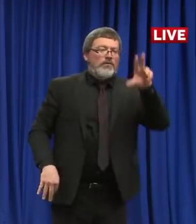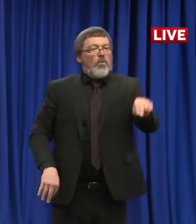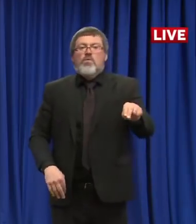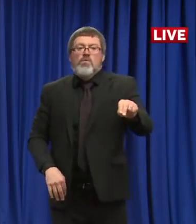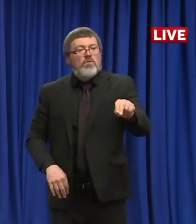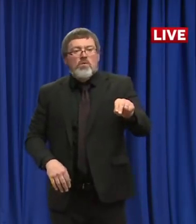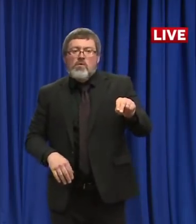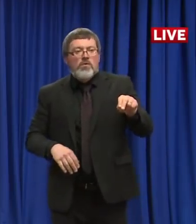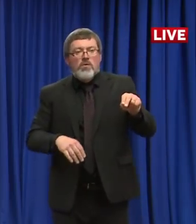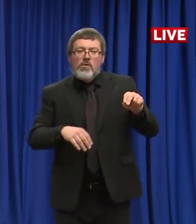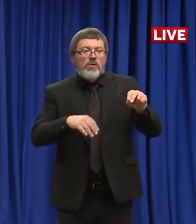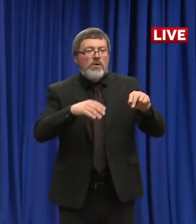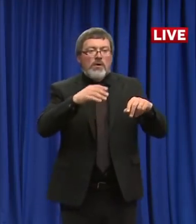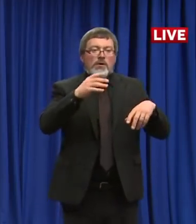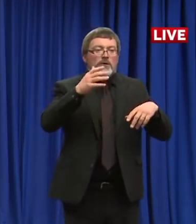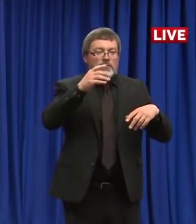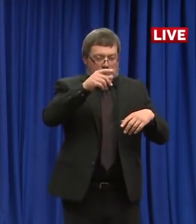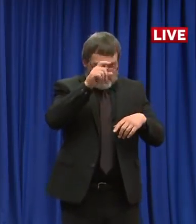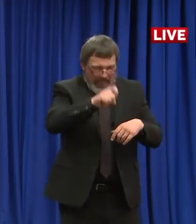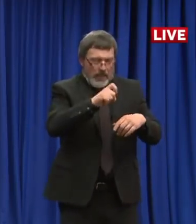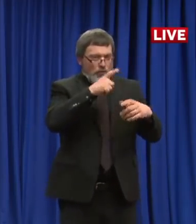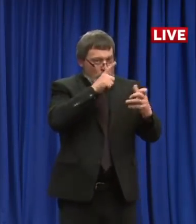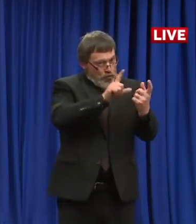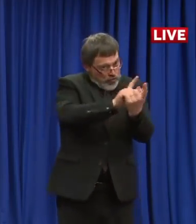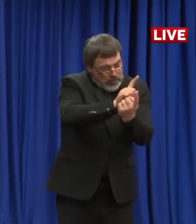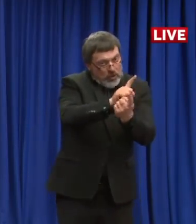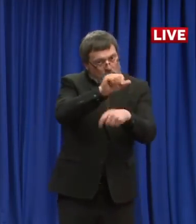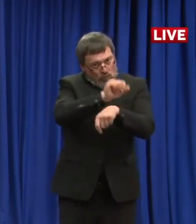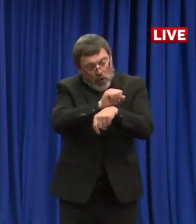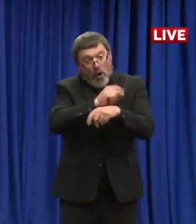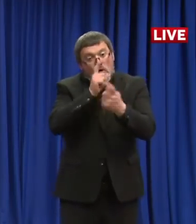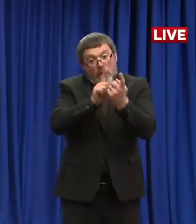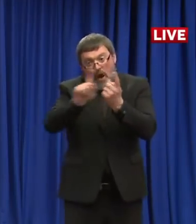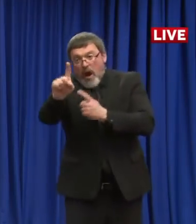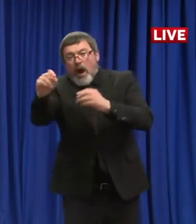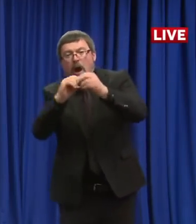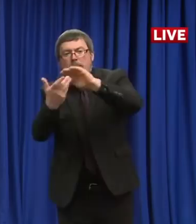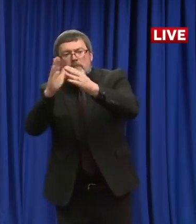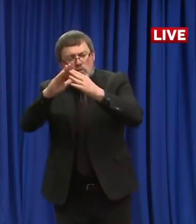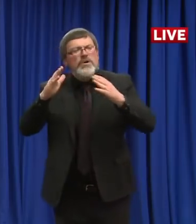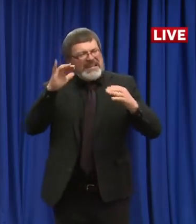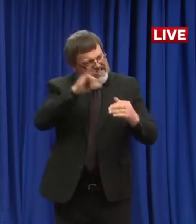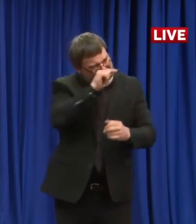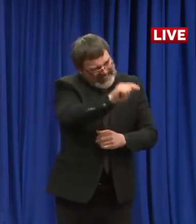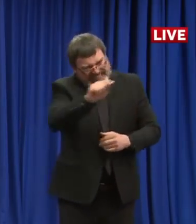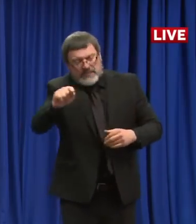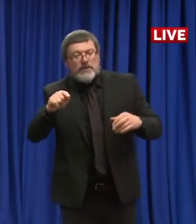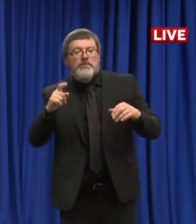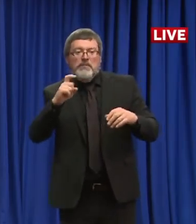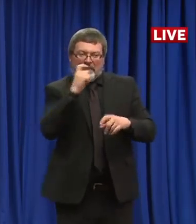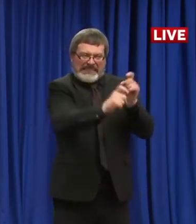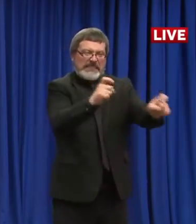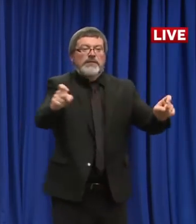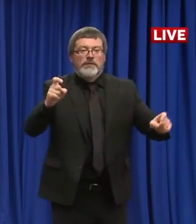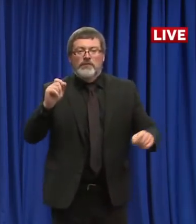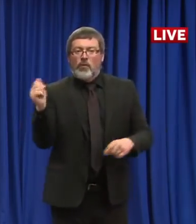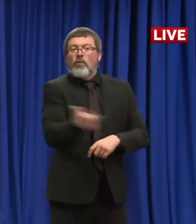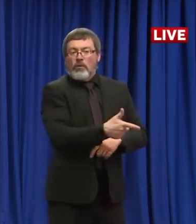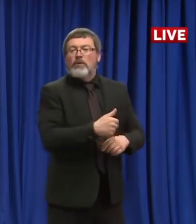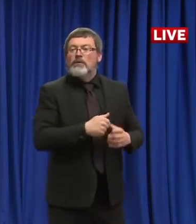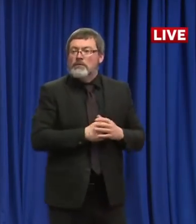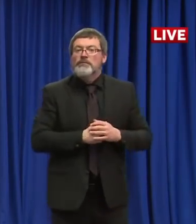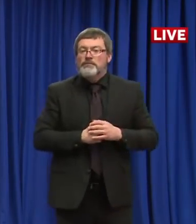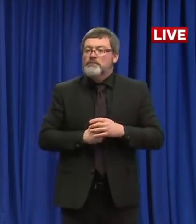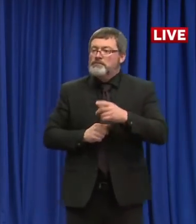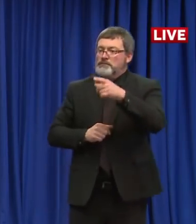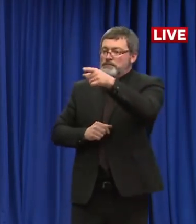we have auditing and insurances in place for that. Very unique. So is this $300 a week going to